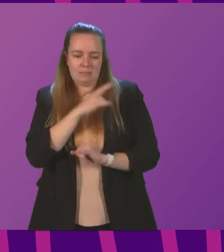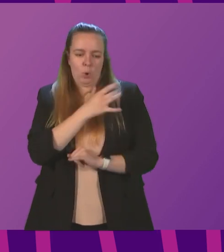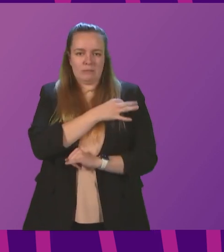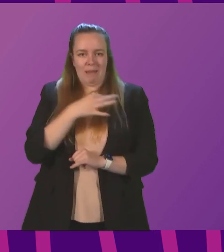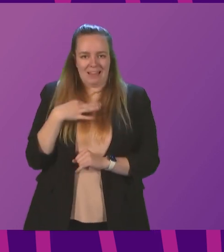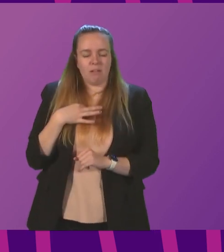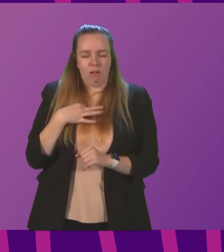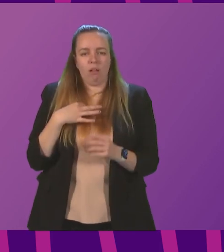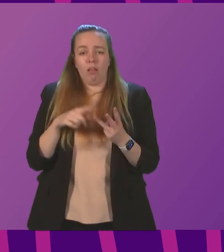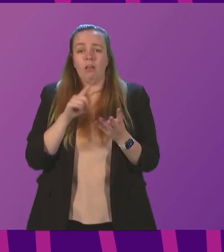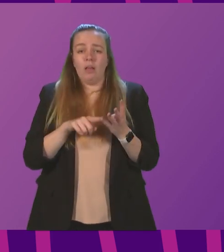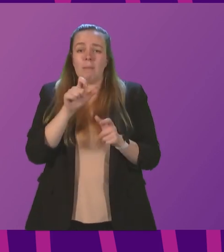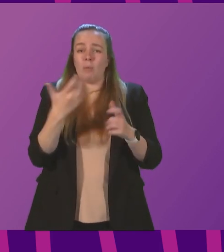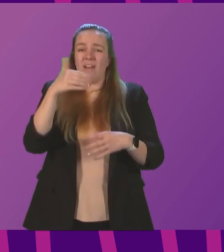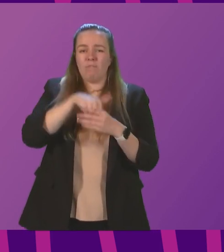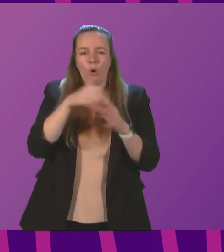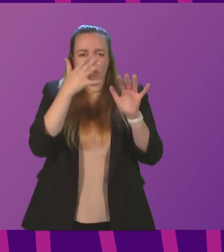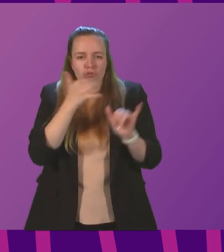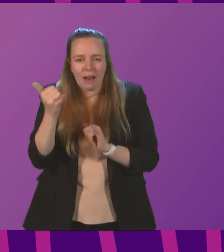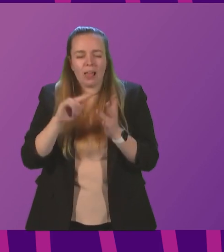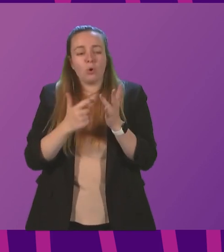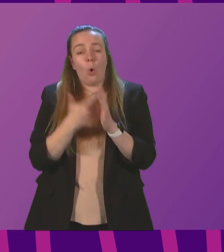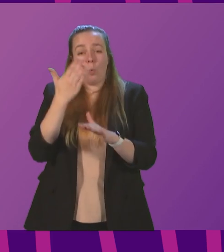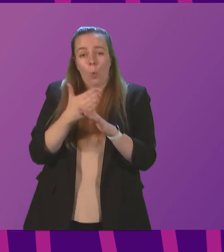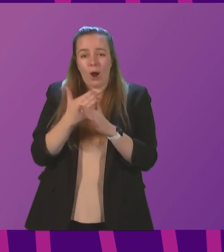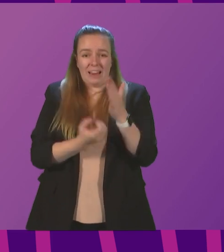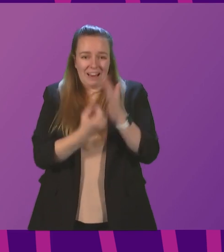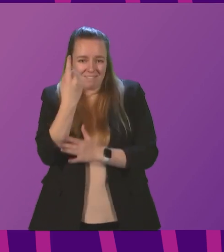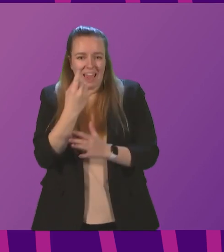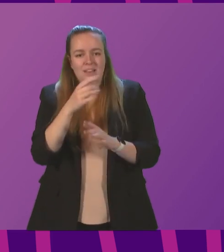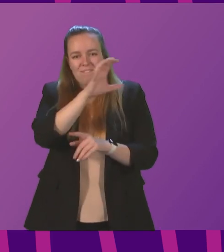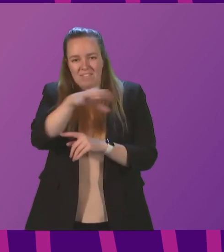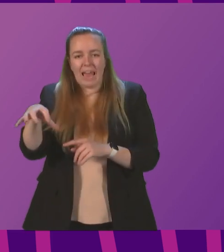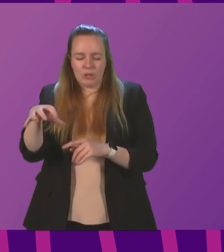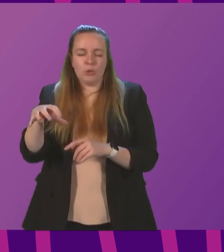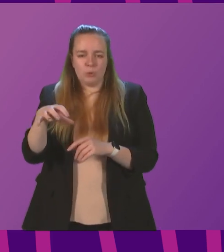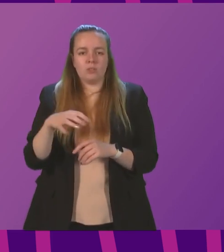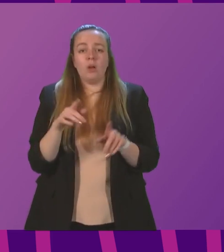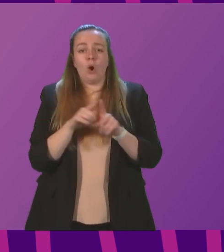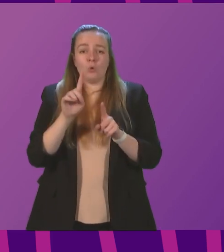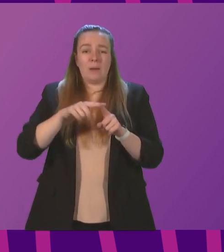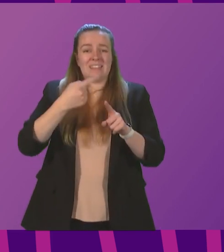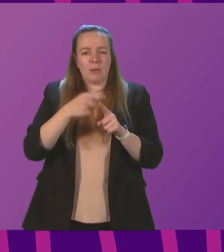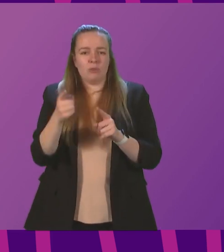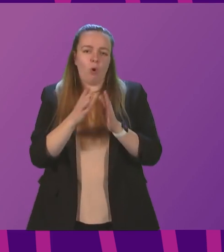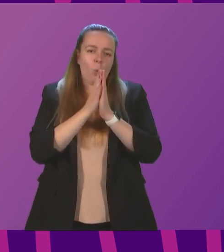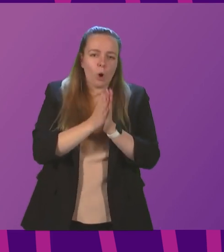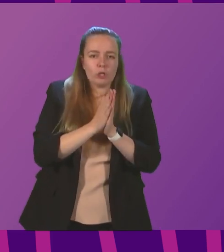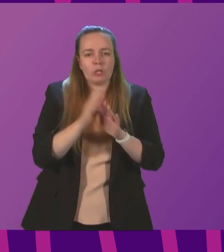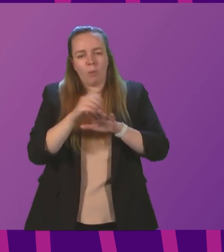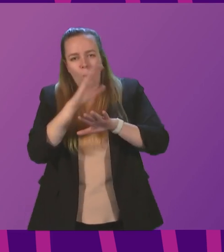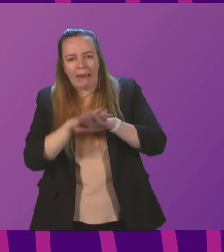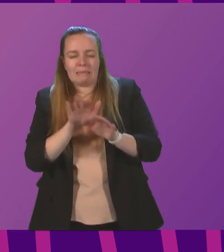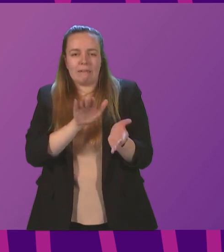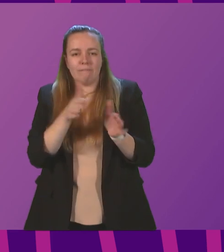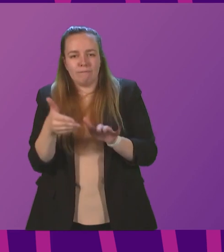on clinical trials and for those who work at events or in venues subject to the scheme. Exceptions would also be retained for worship, weddings, funerals and